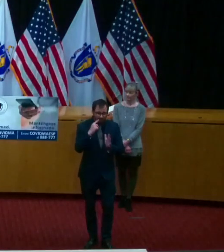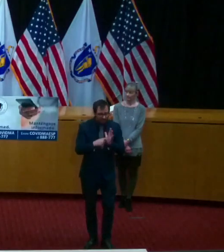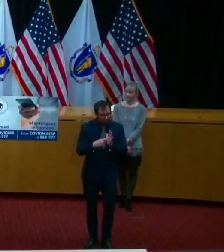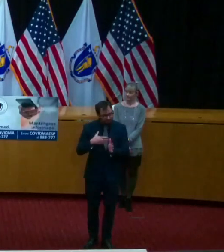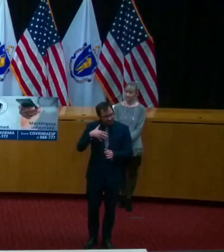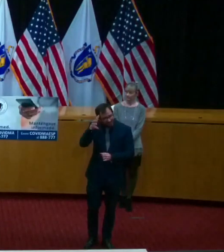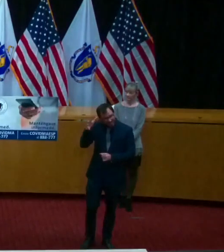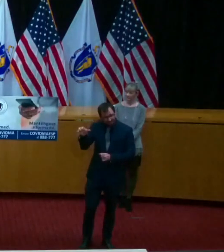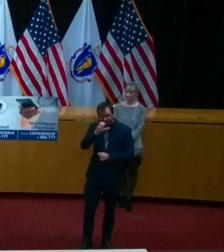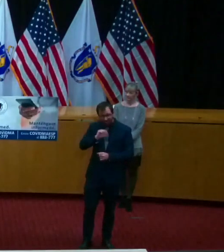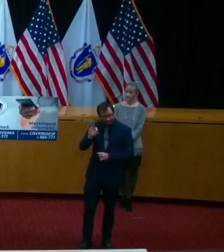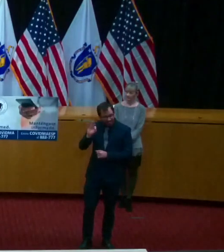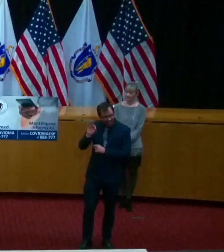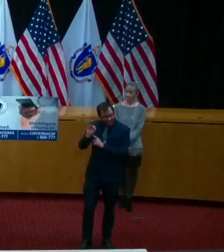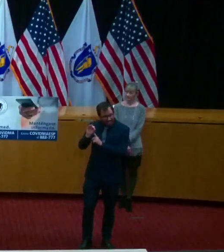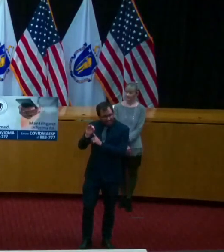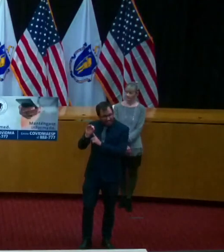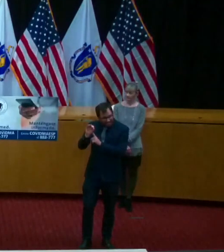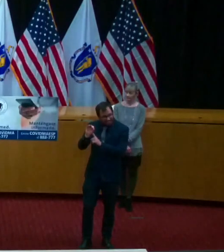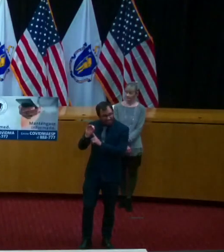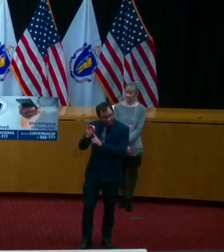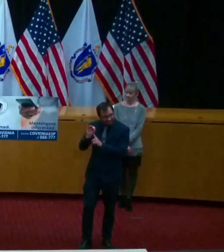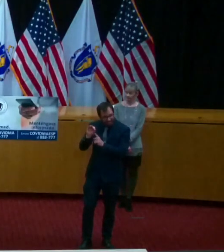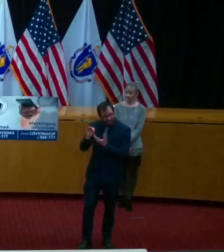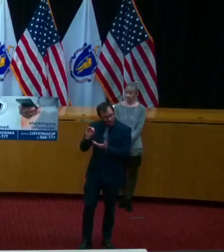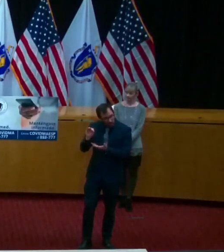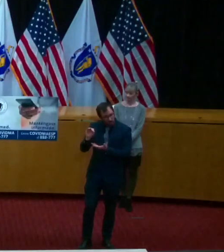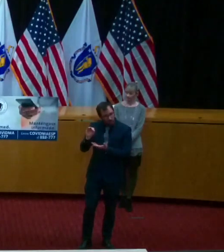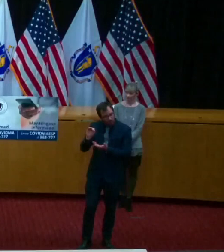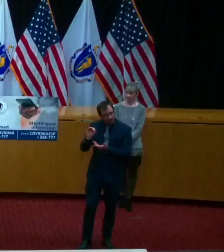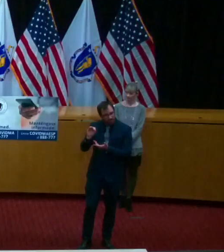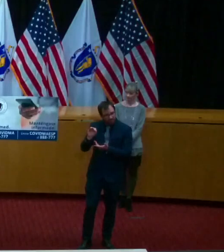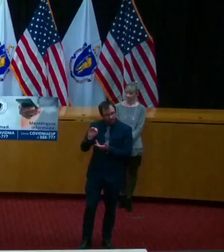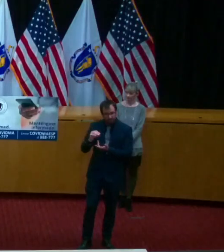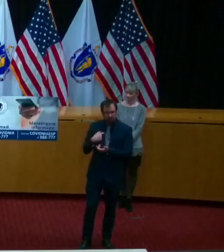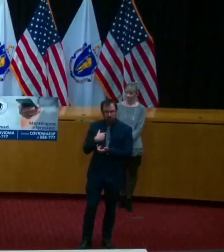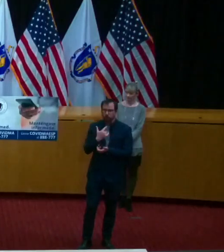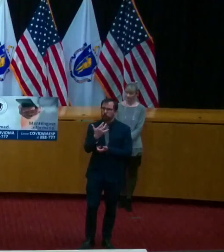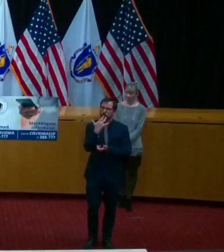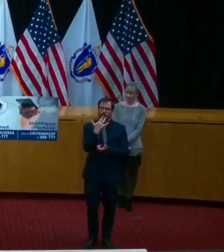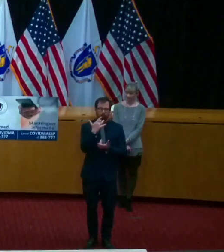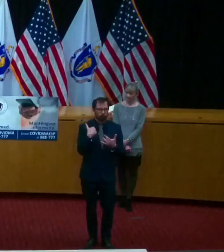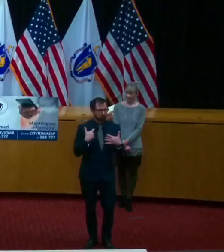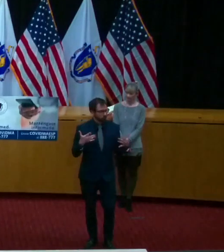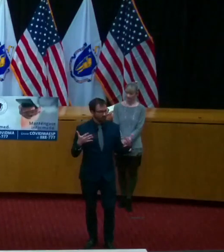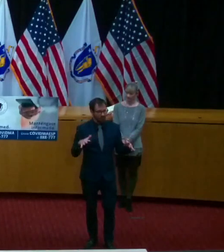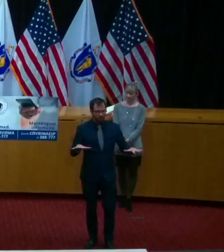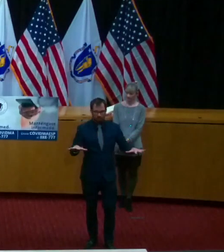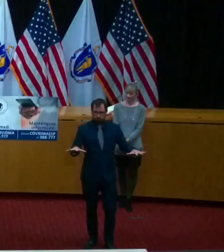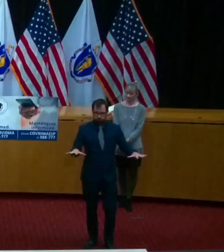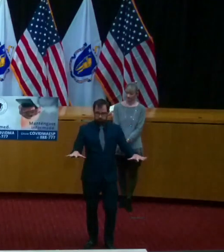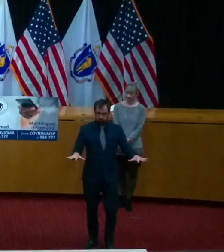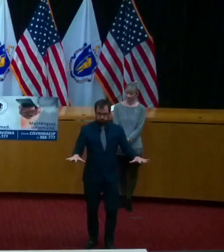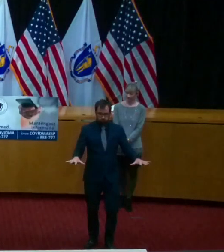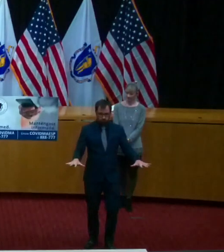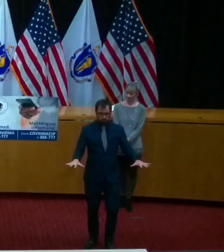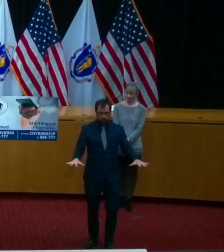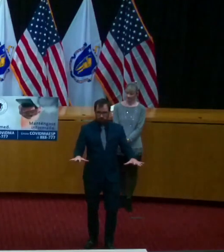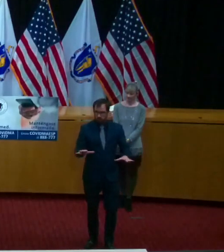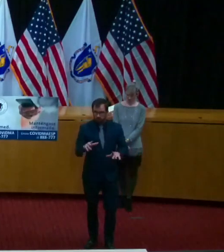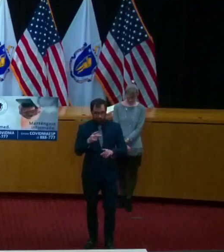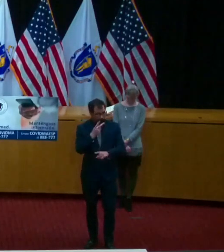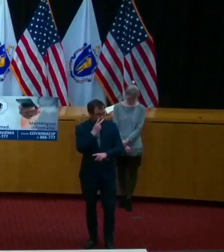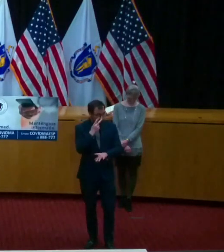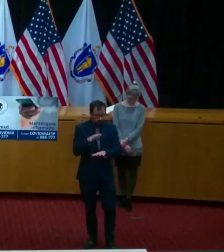but i don't want to see him unless the circumstances and the situations and the rules of engagement are right